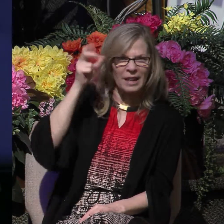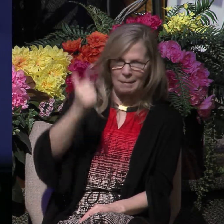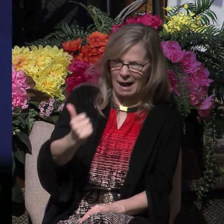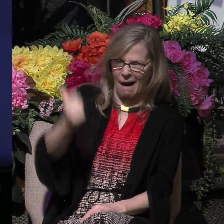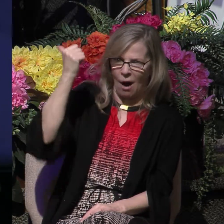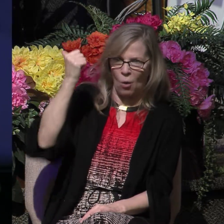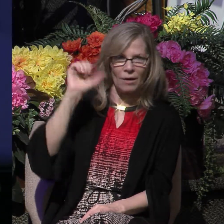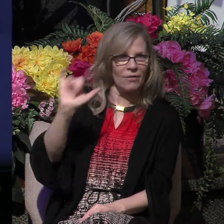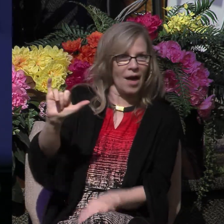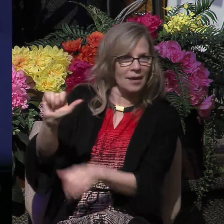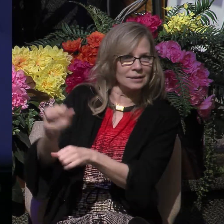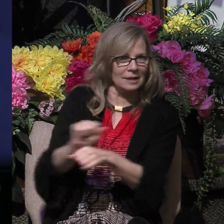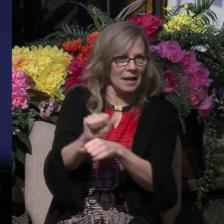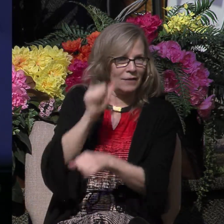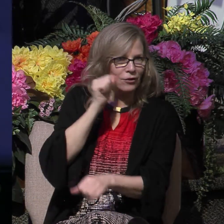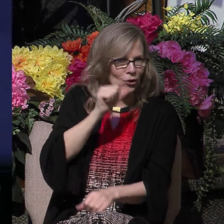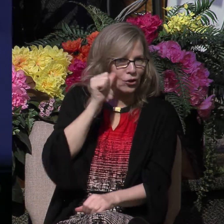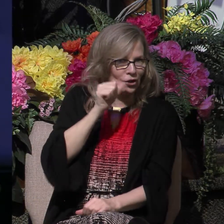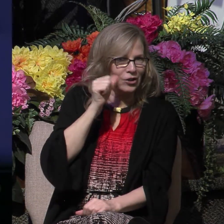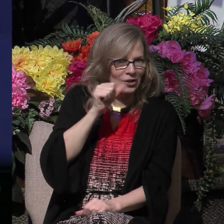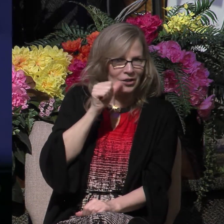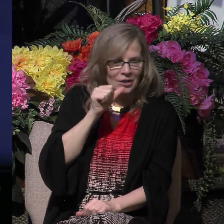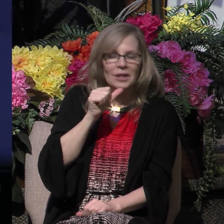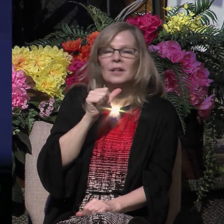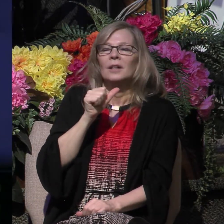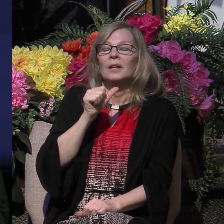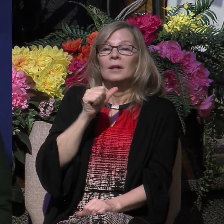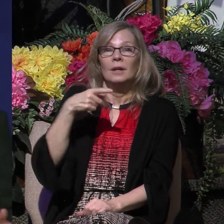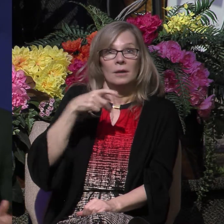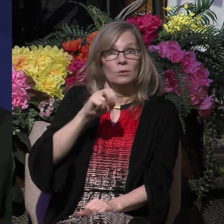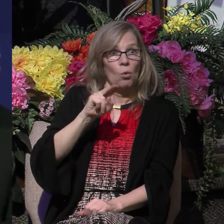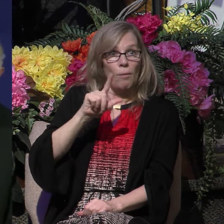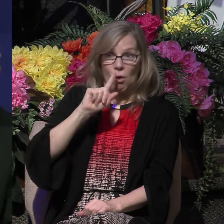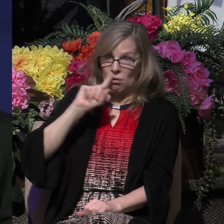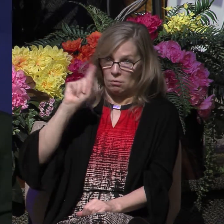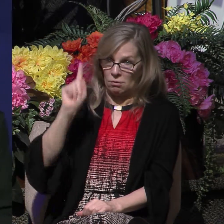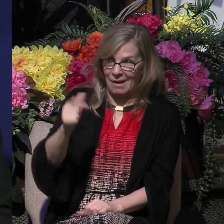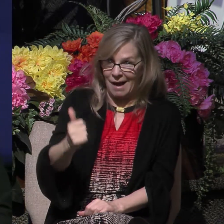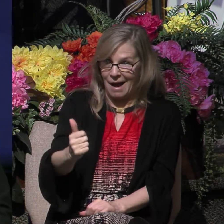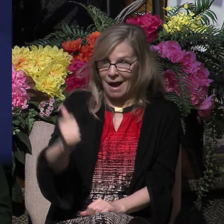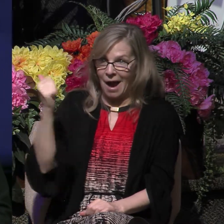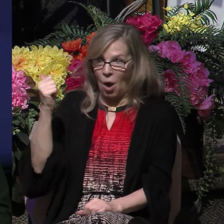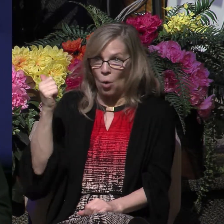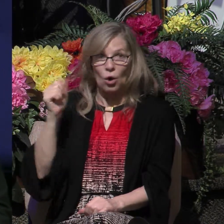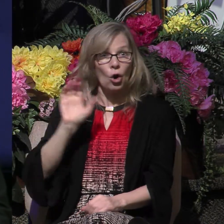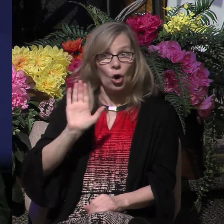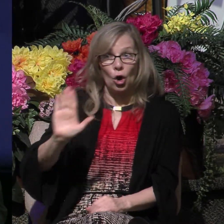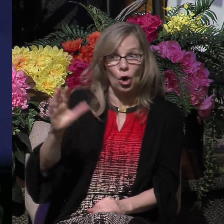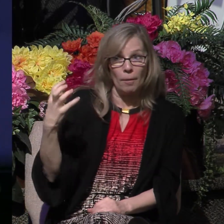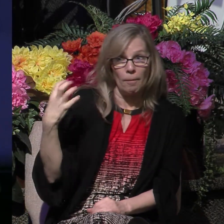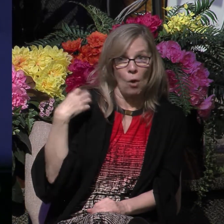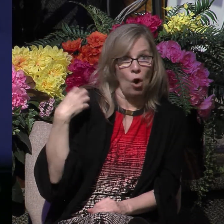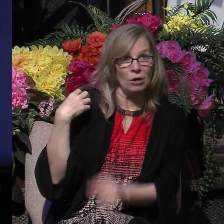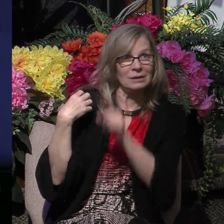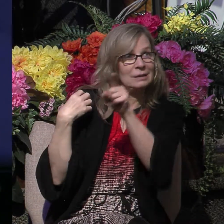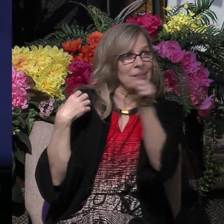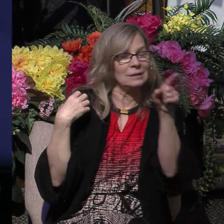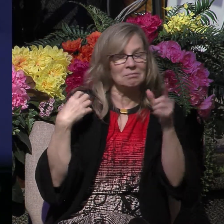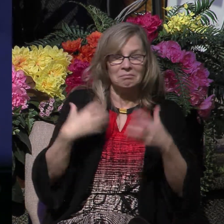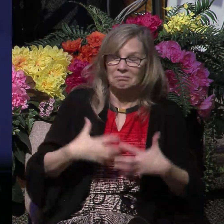girl. As you recall, as a result of casting this demon out of her, her owners were infuriated with Paul, because